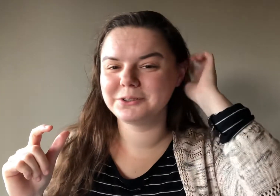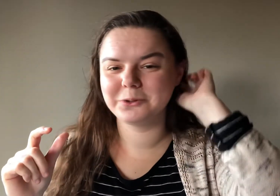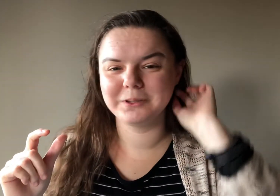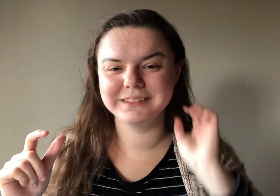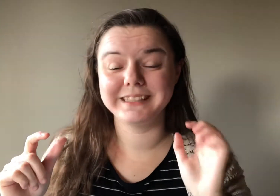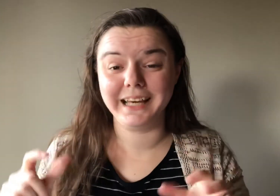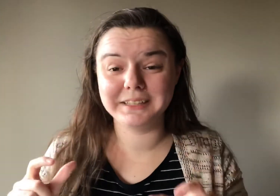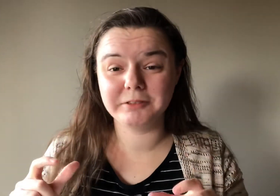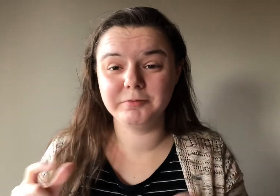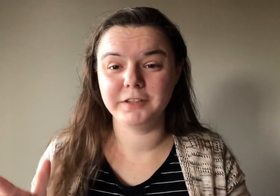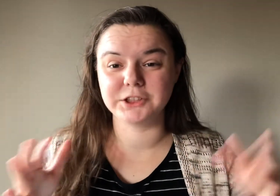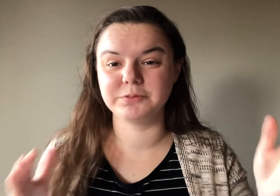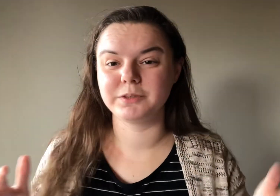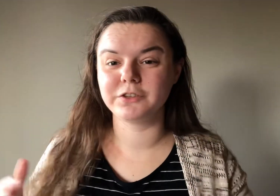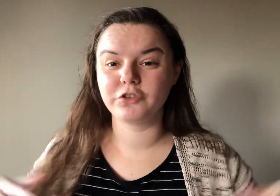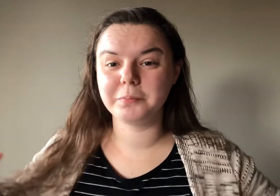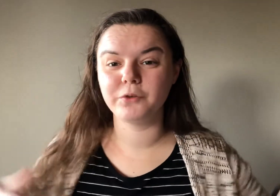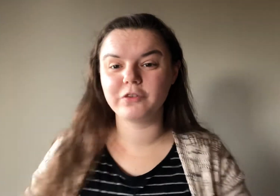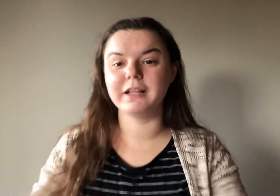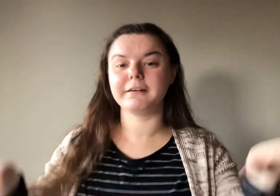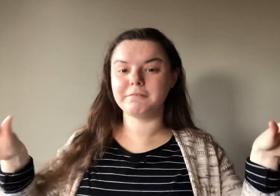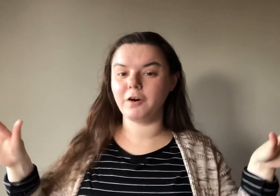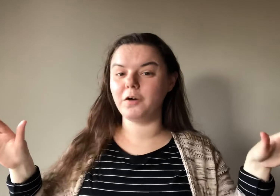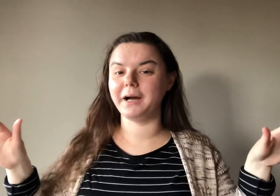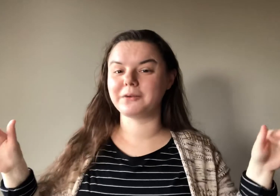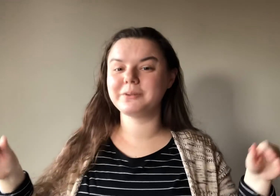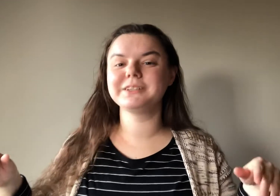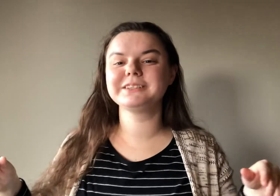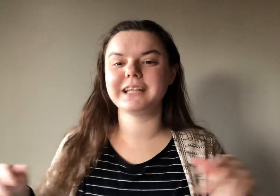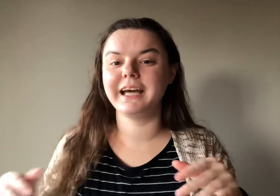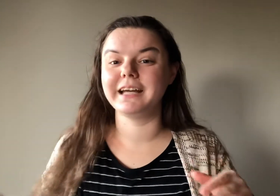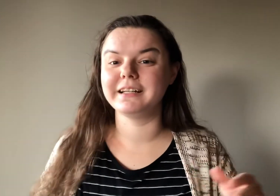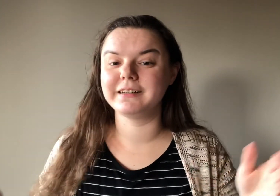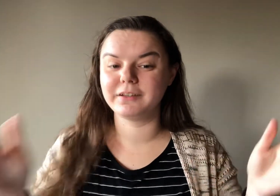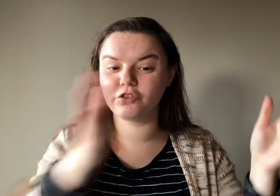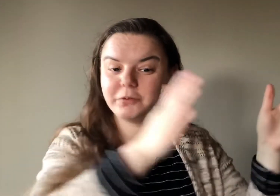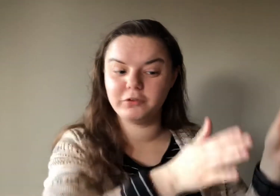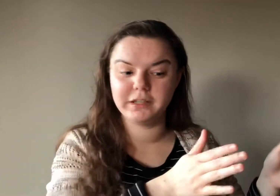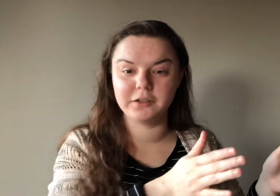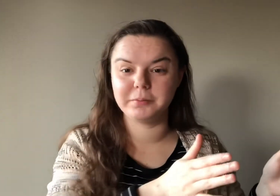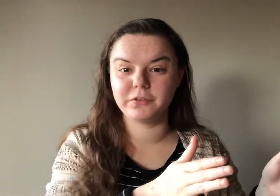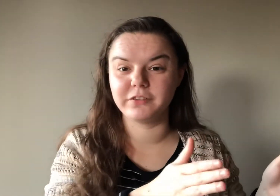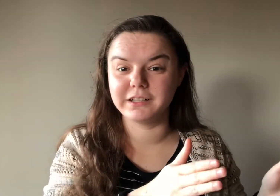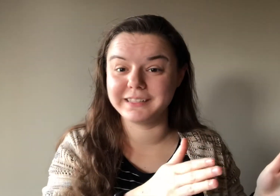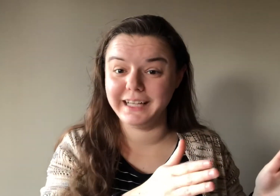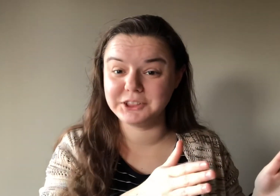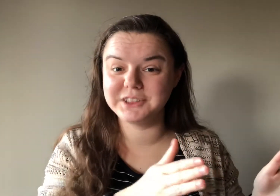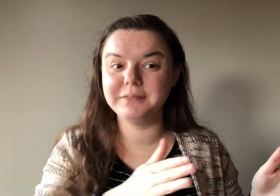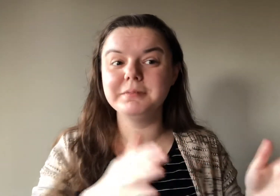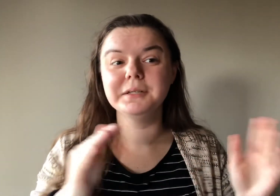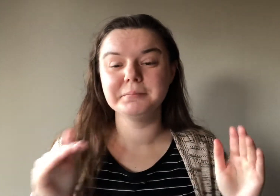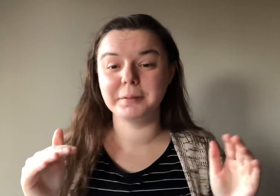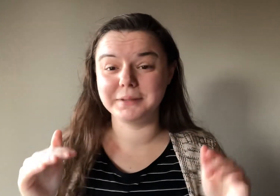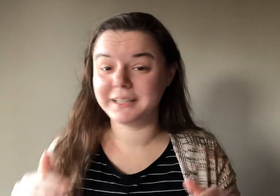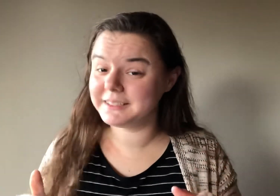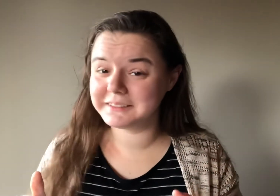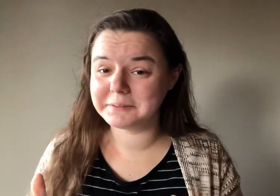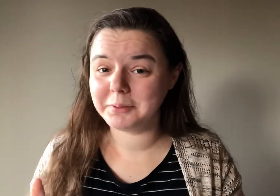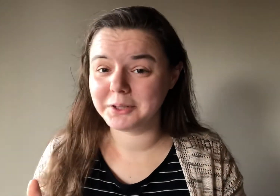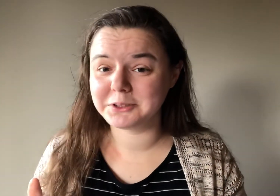towards the end of Confession where they're supposed to like fall backwards and they're supposed to be another person there to catch them. But because it's a part